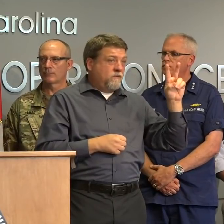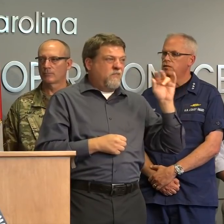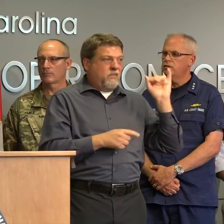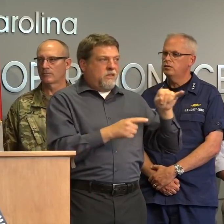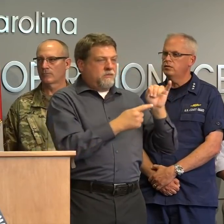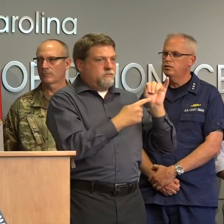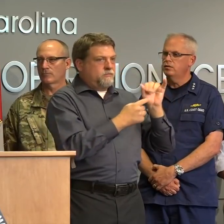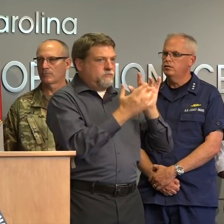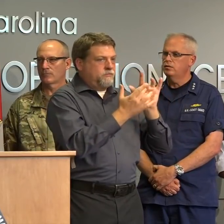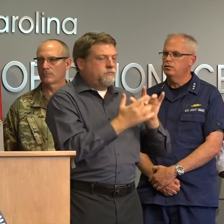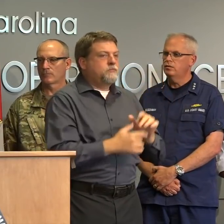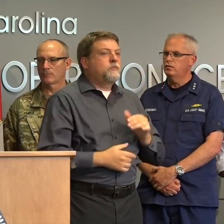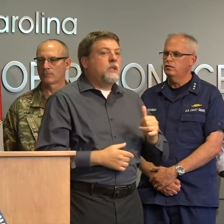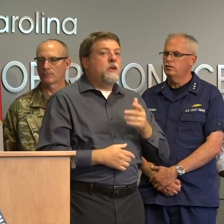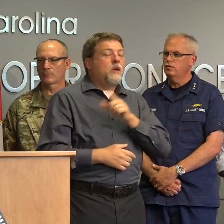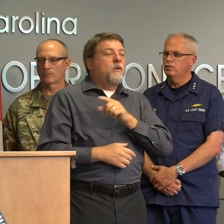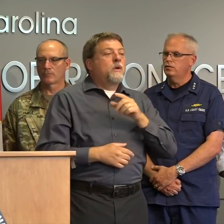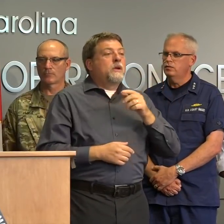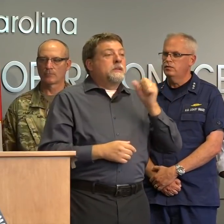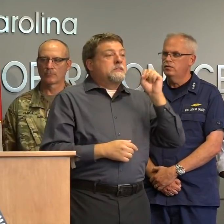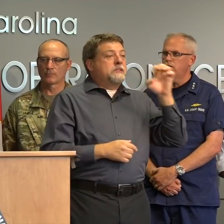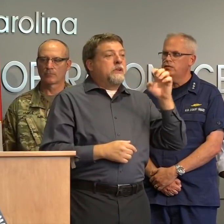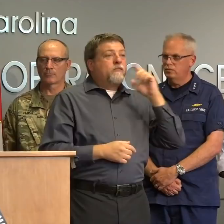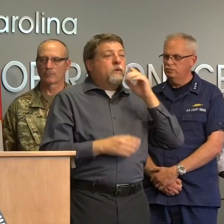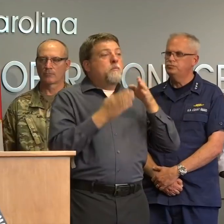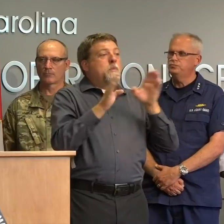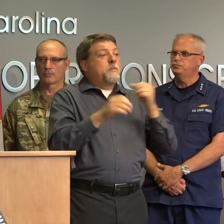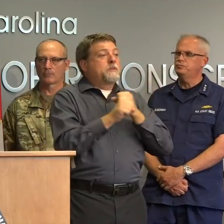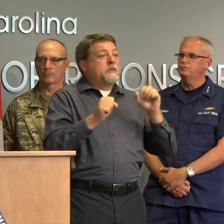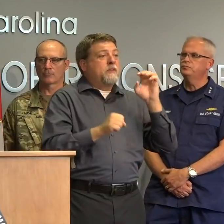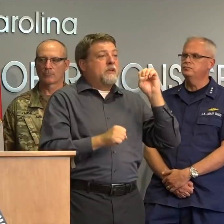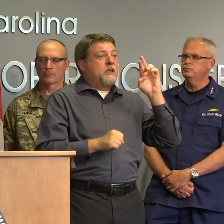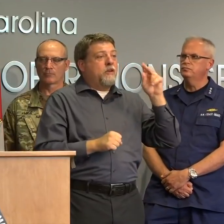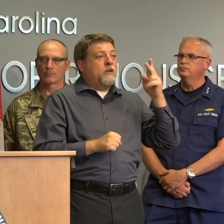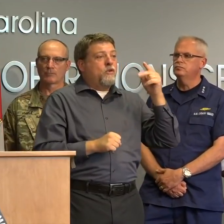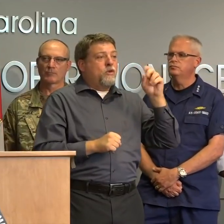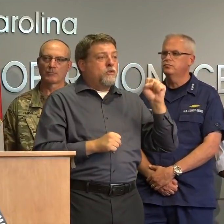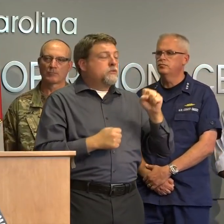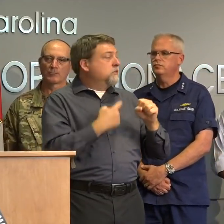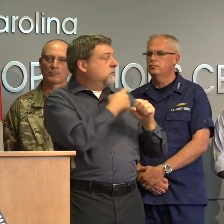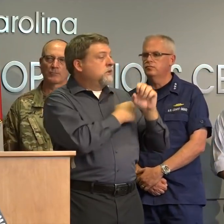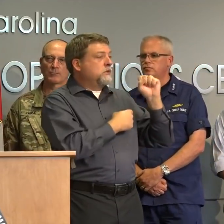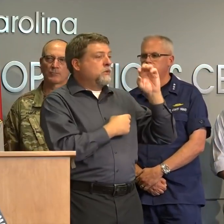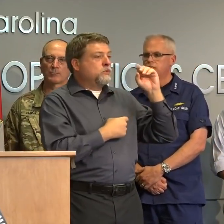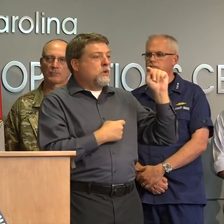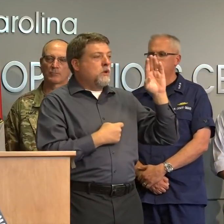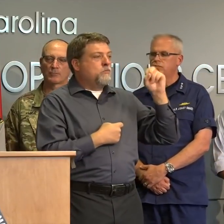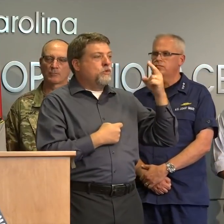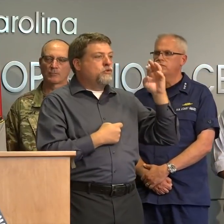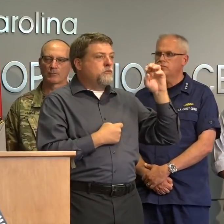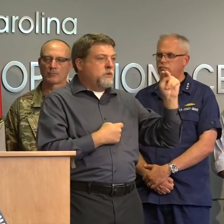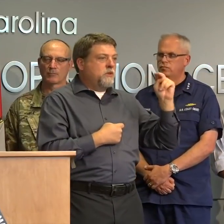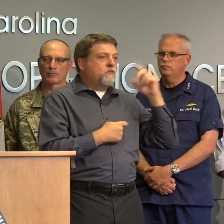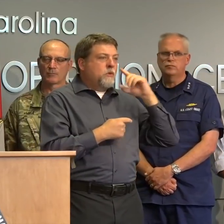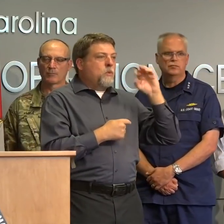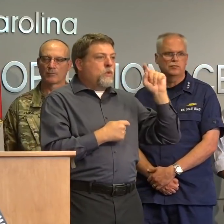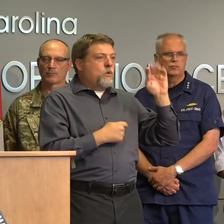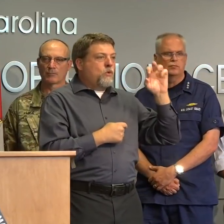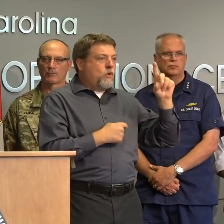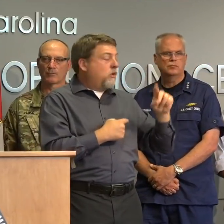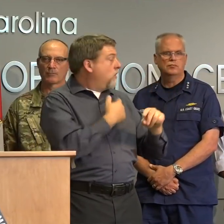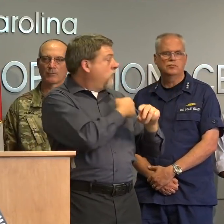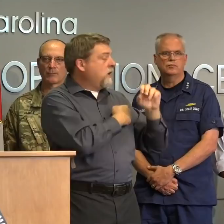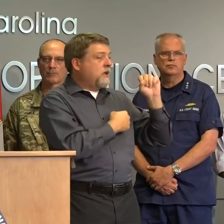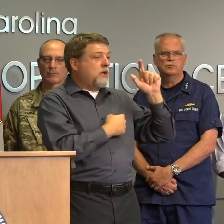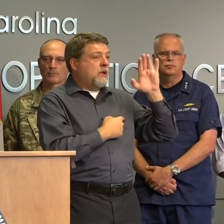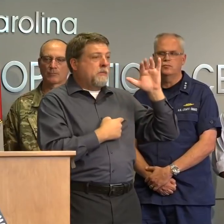eric cooks also admiral scott bushman of the coast guard also albie lewis